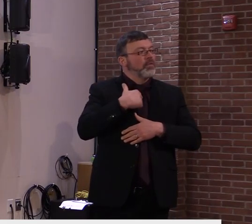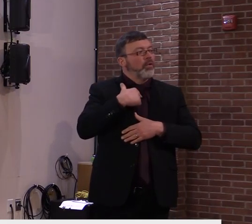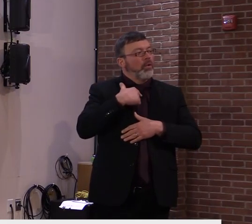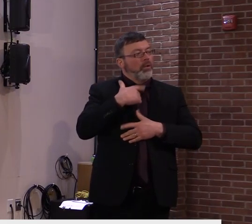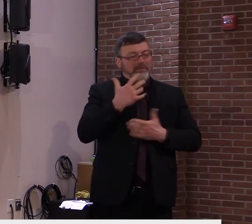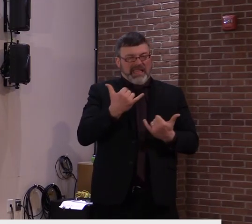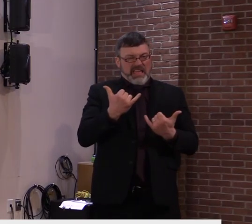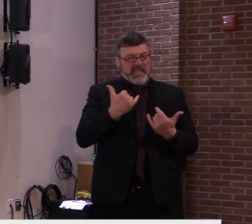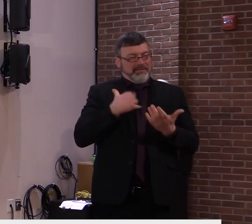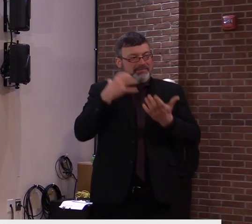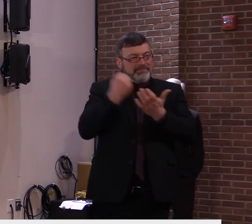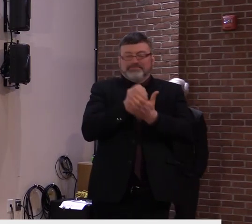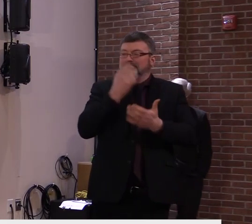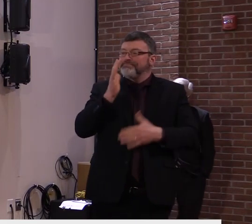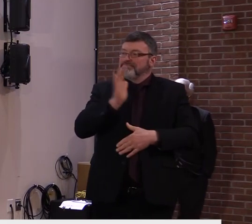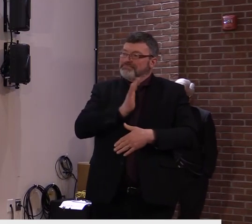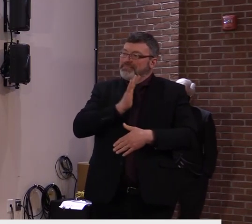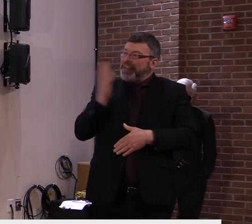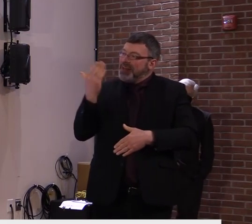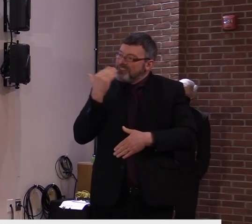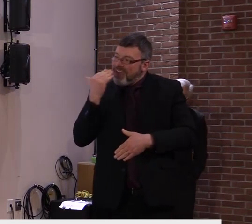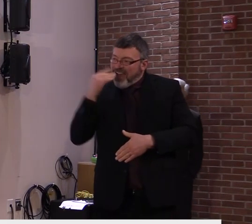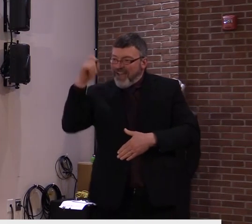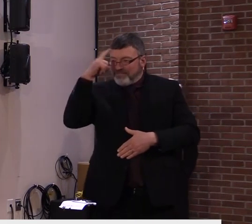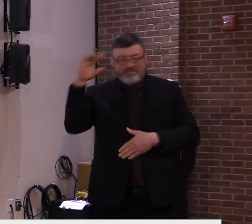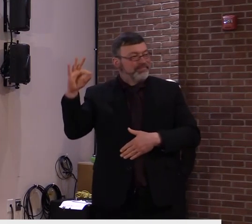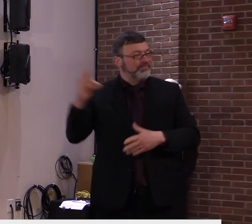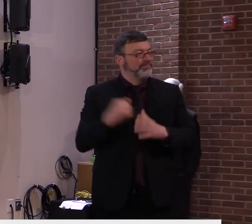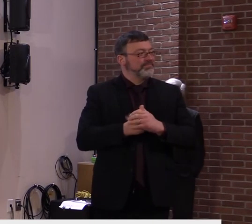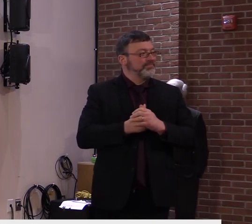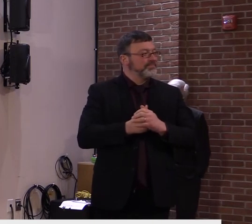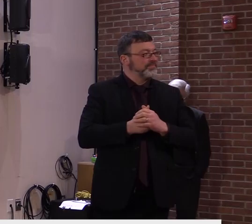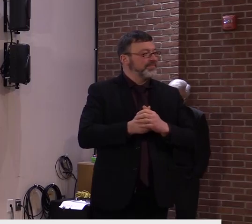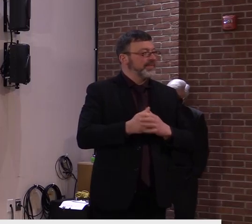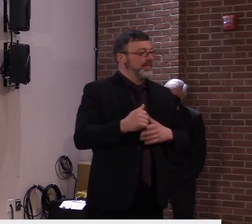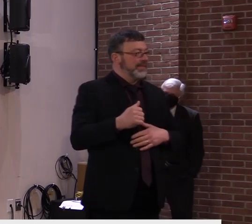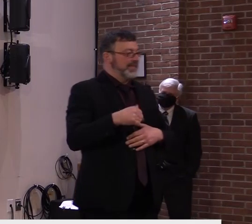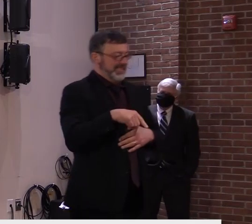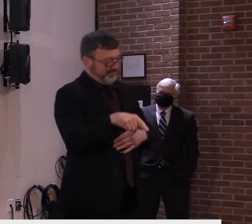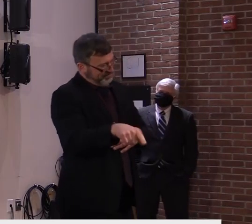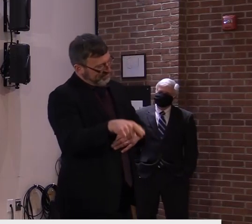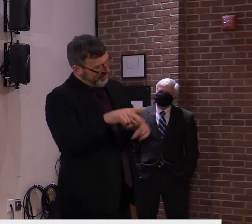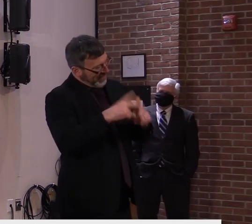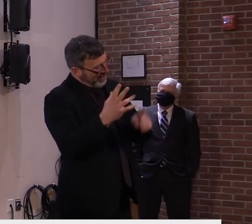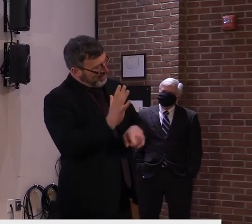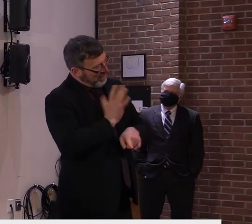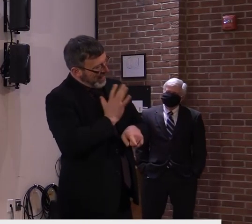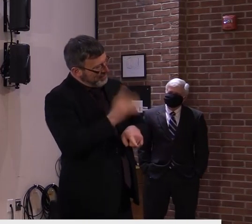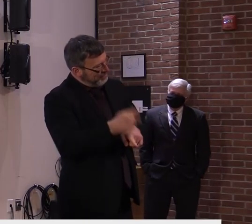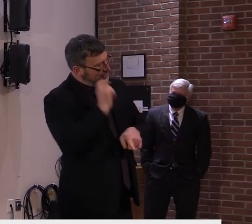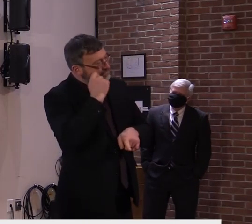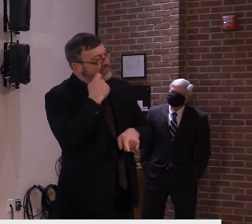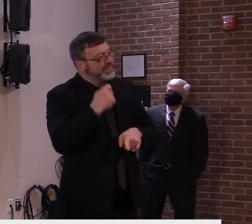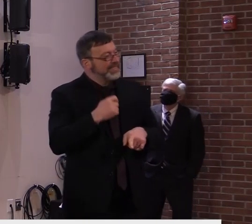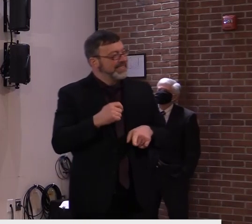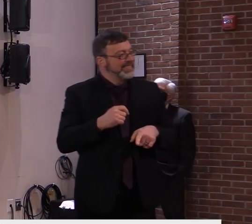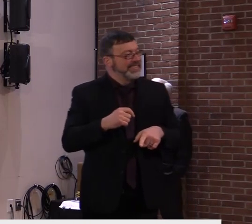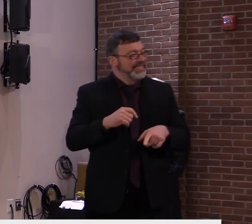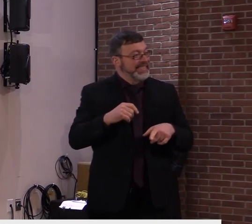never think you're impolite, Steve. Oh, well, thank you very not agree with you, but not impolite.